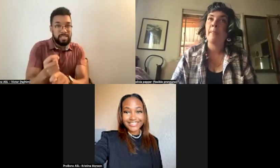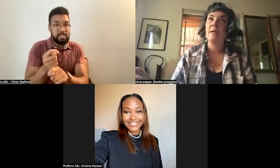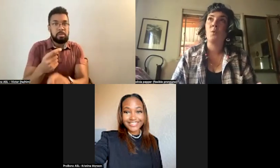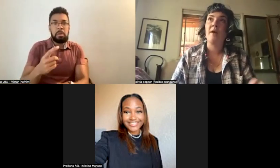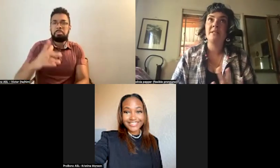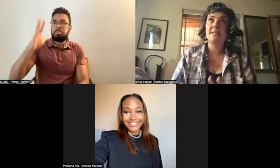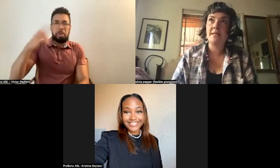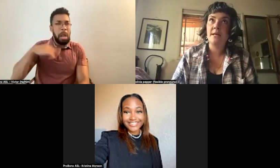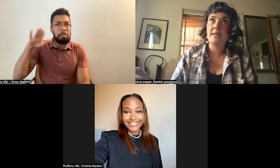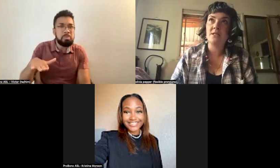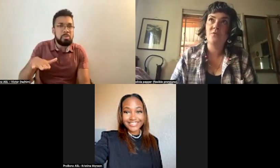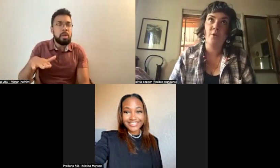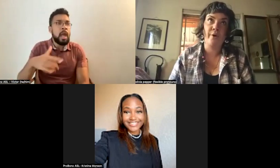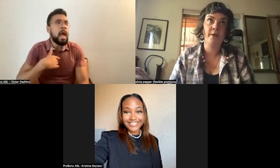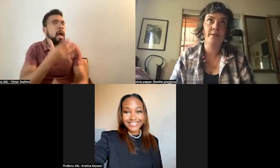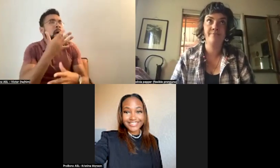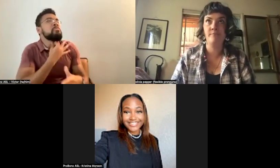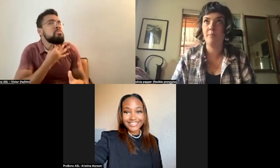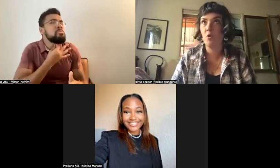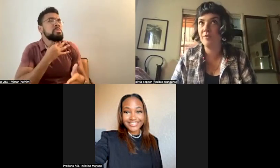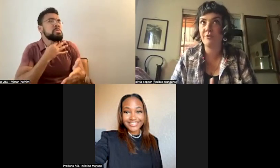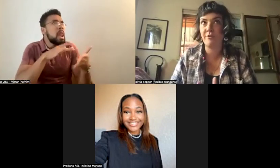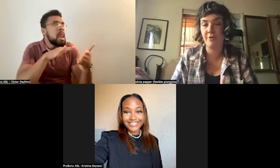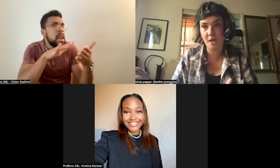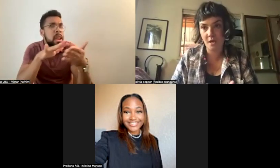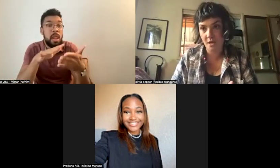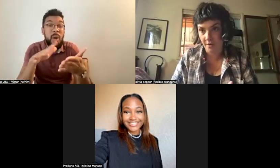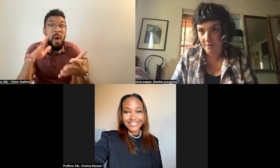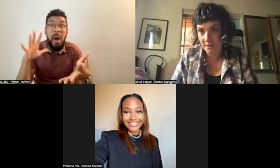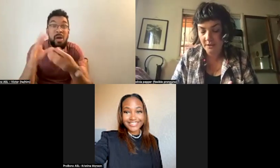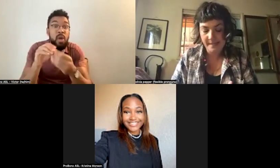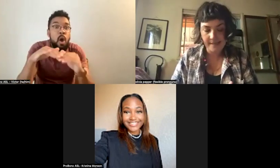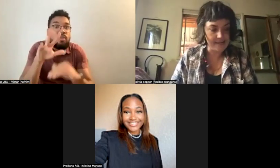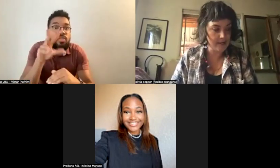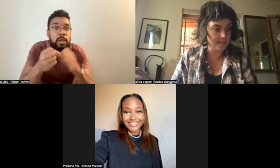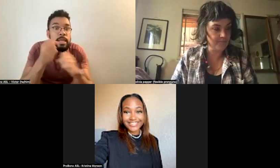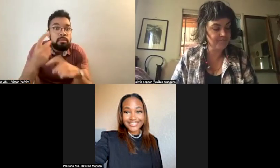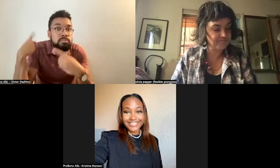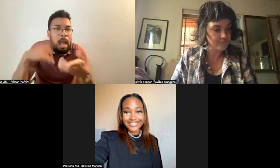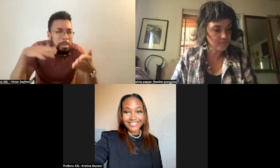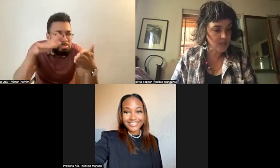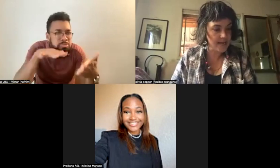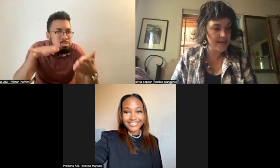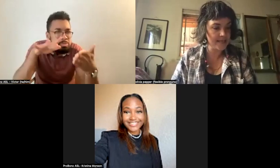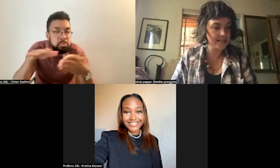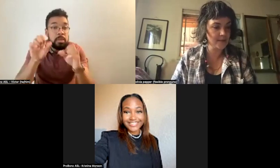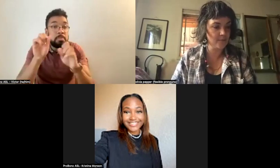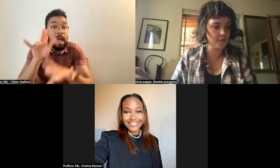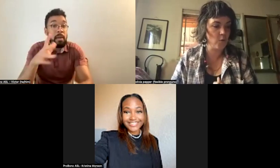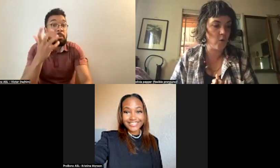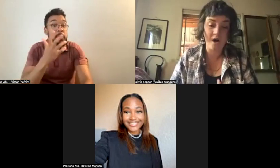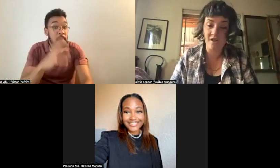So I've been studying this for over 30 years. Um, and